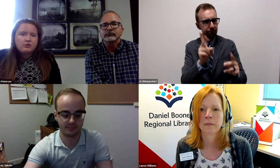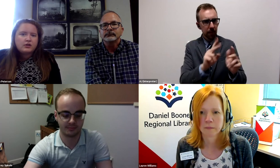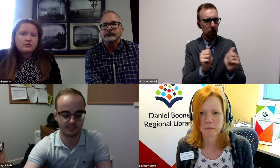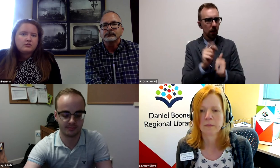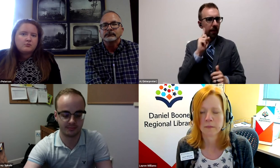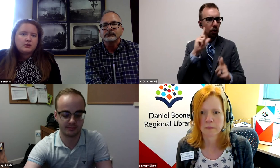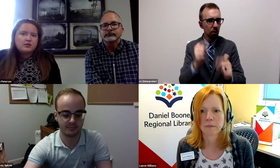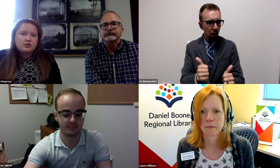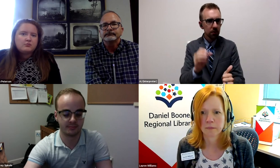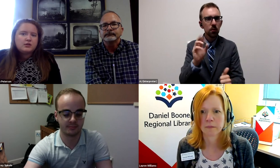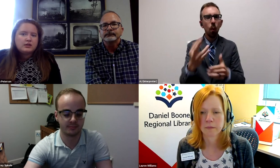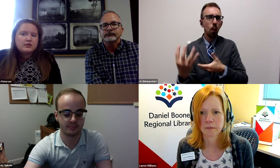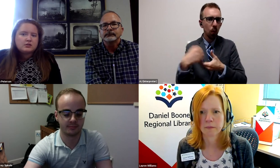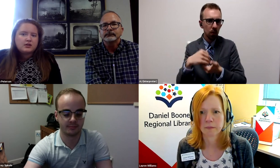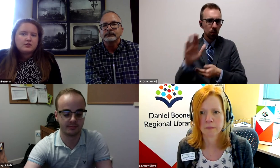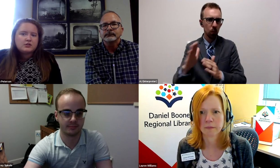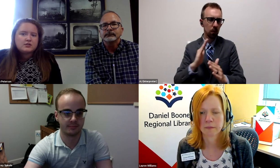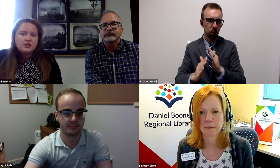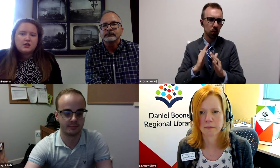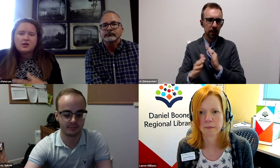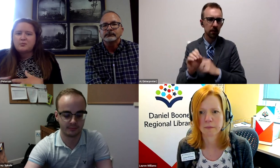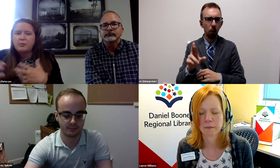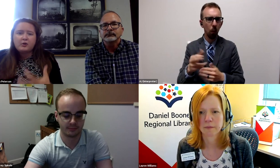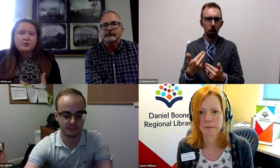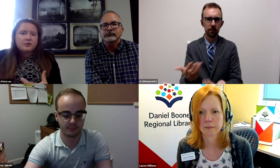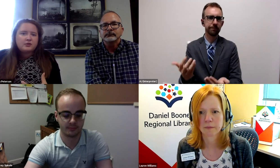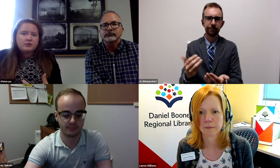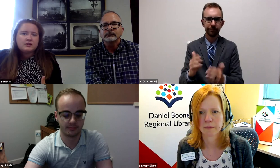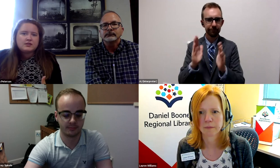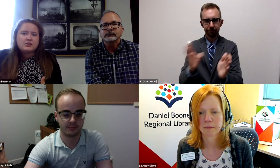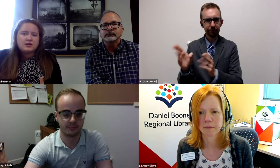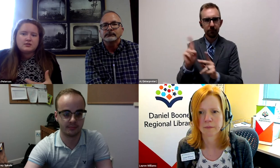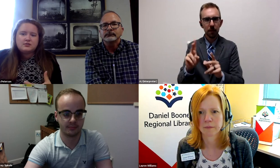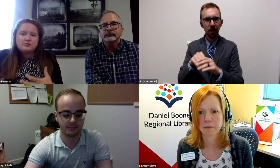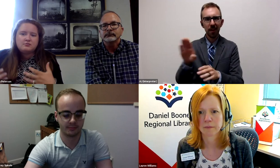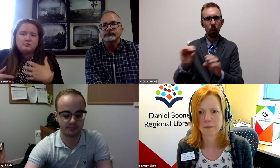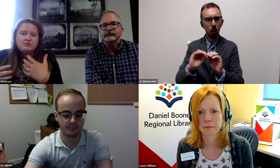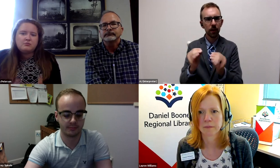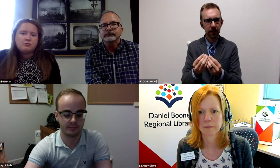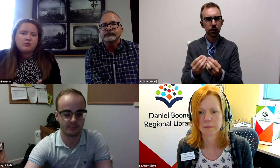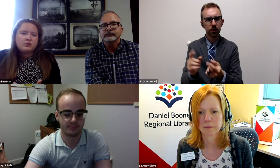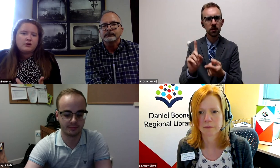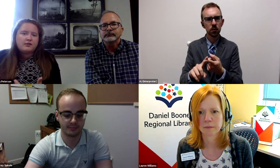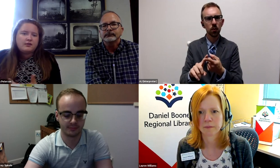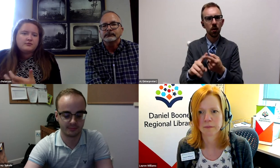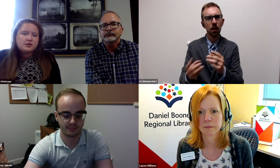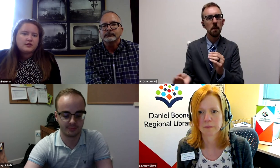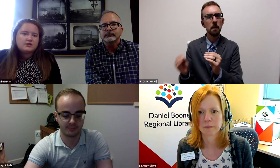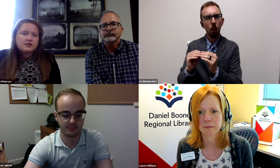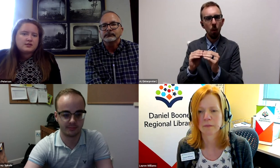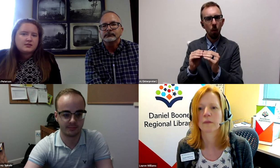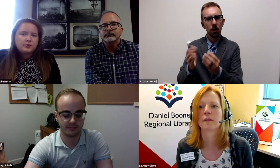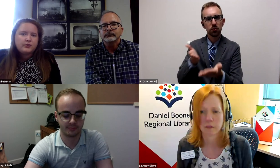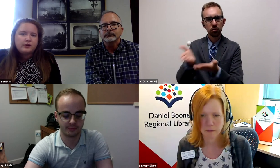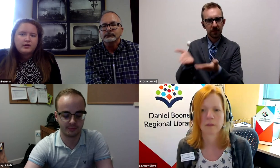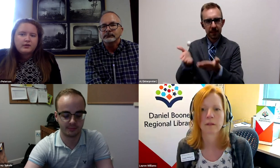or include them within your communities or even just prepare people in your organization to be more of service